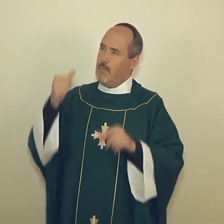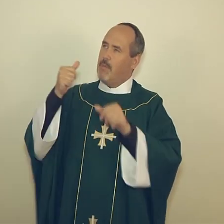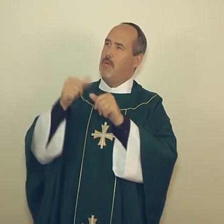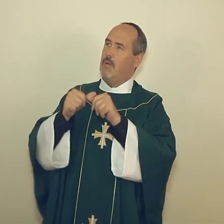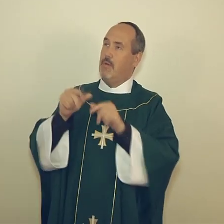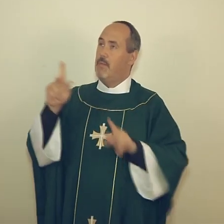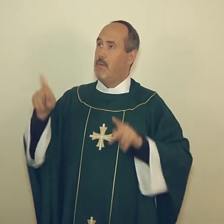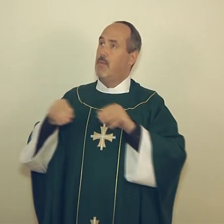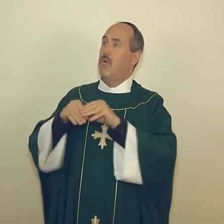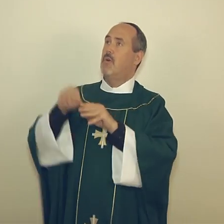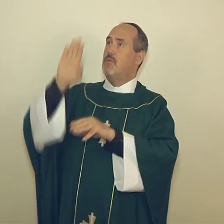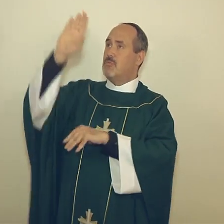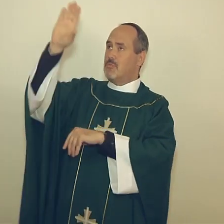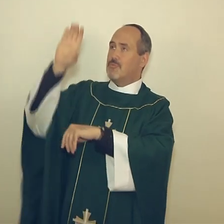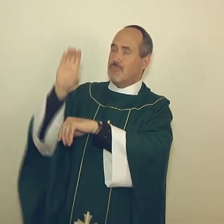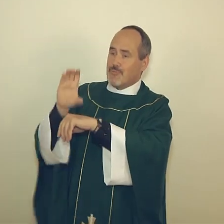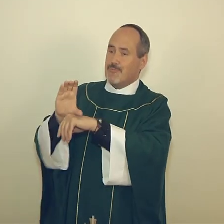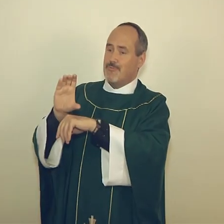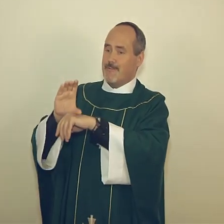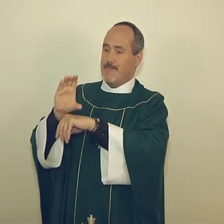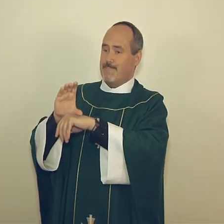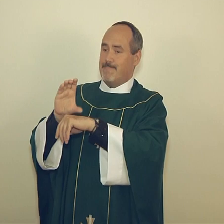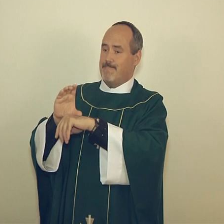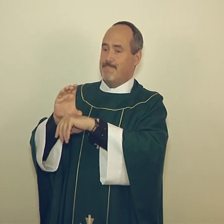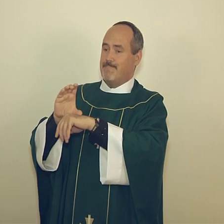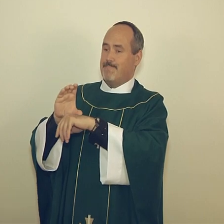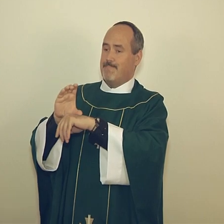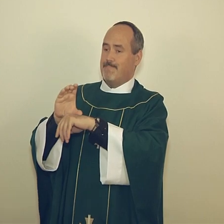Remember, Lord, your Church, spread throughout the world,